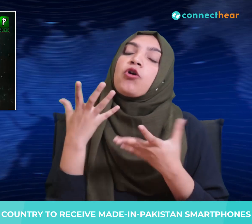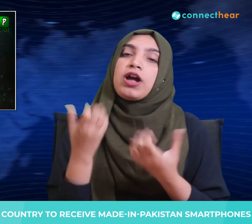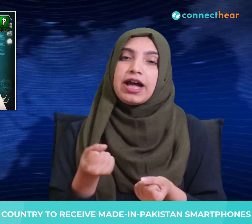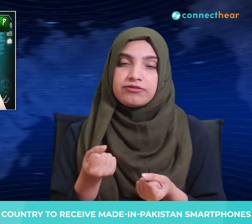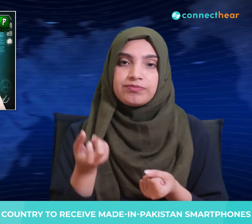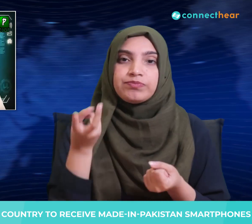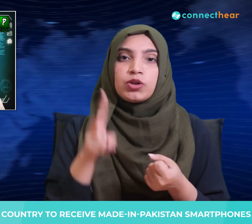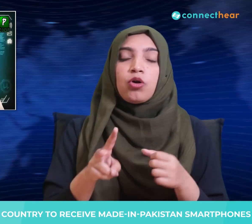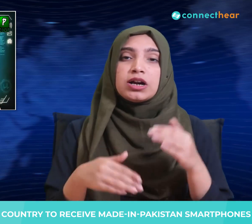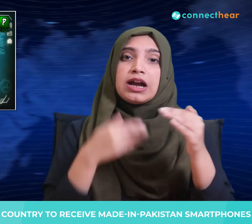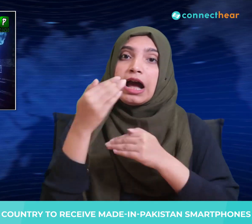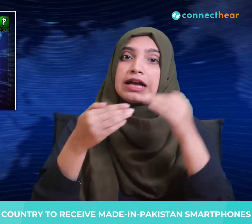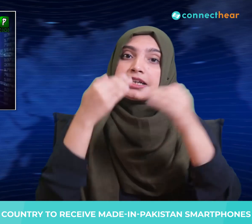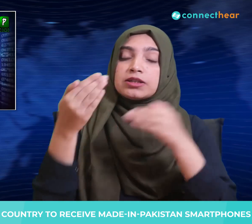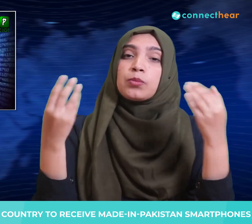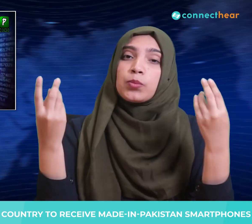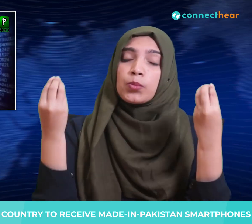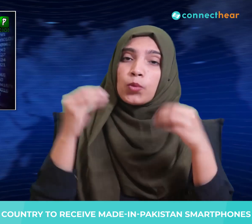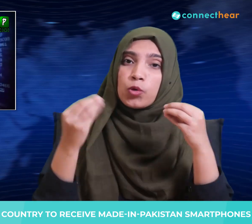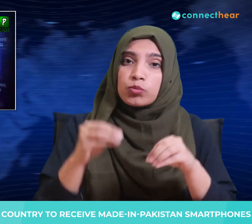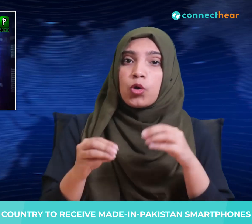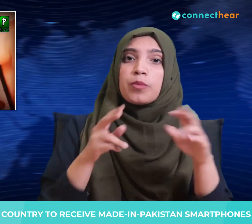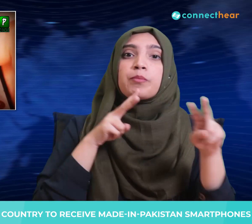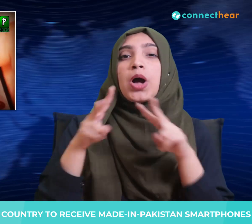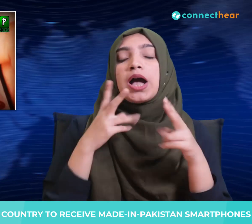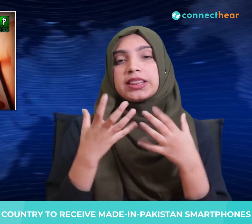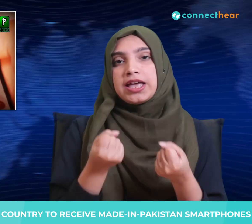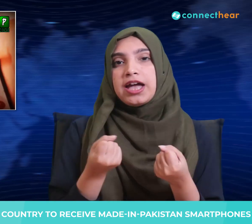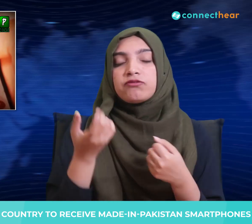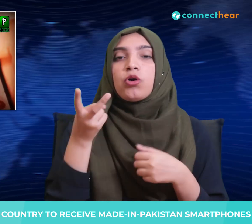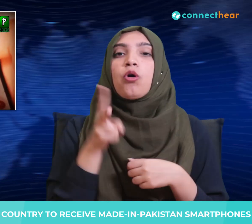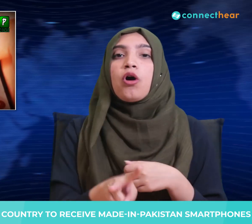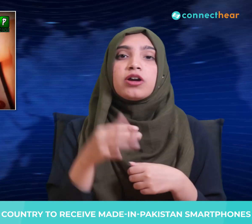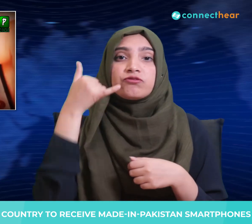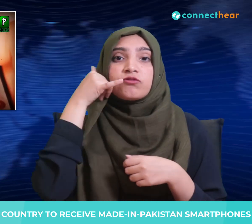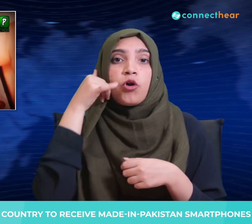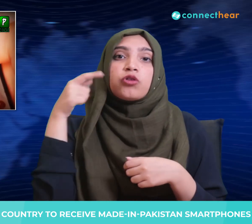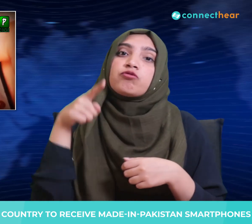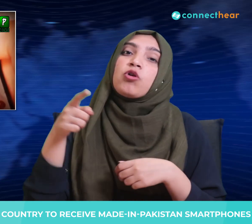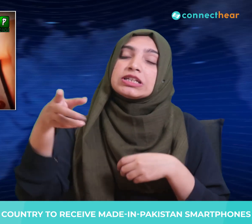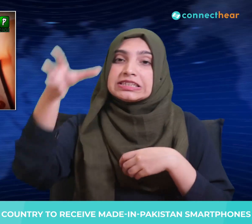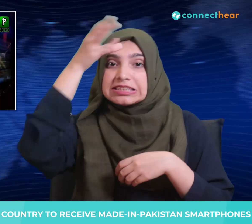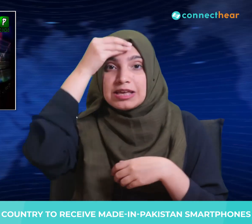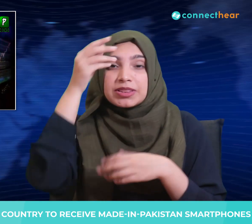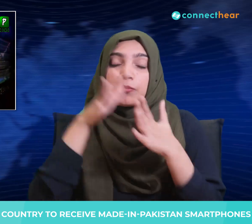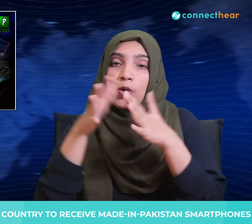result of concerted efforts of the development of the mobile device manufacturing ecosystem in the country.